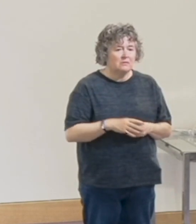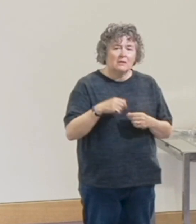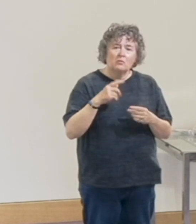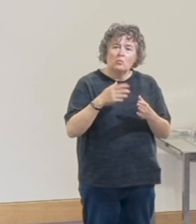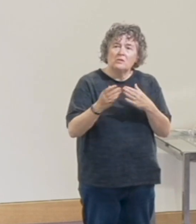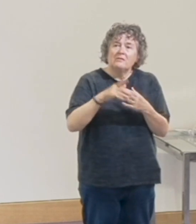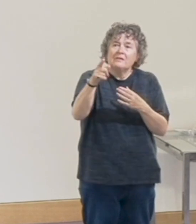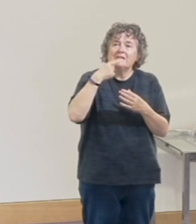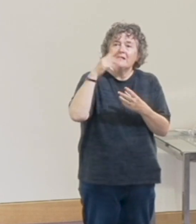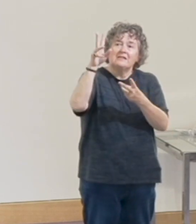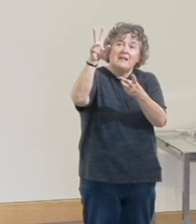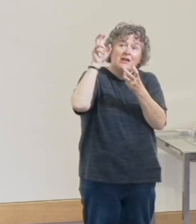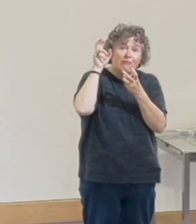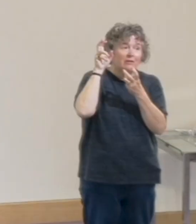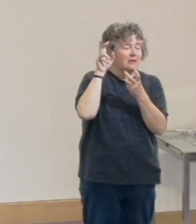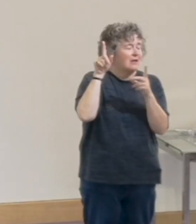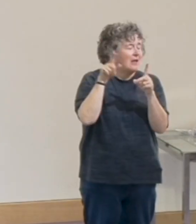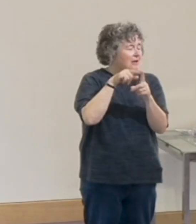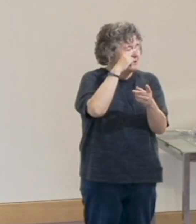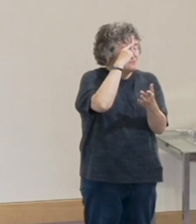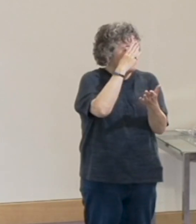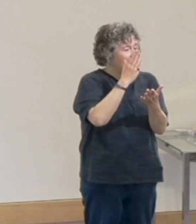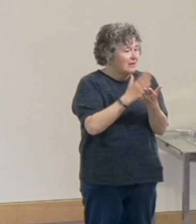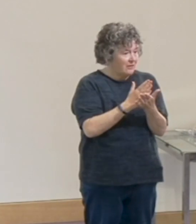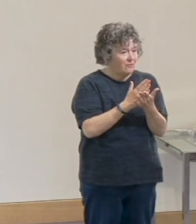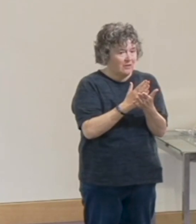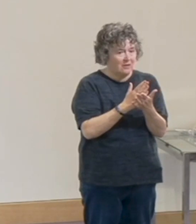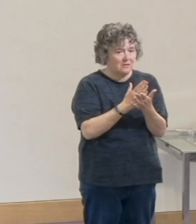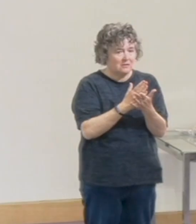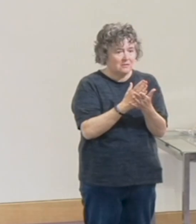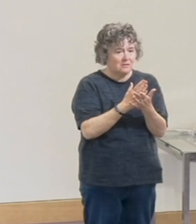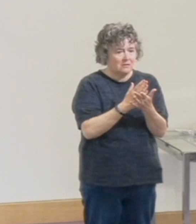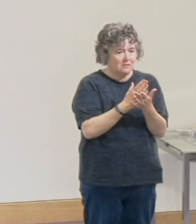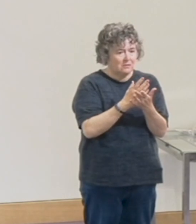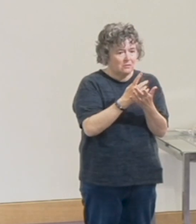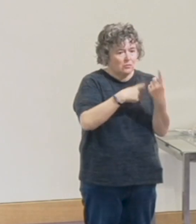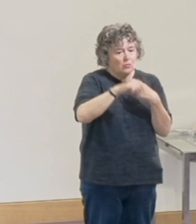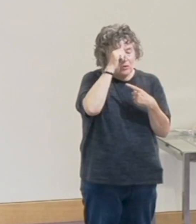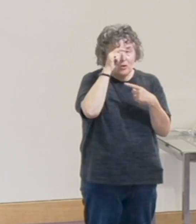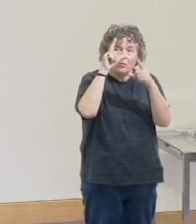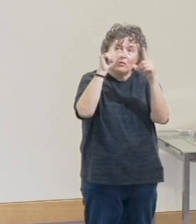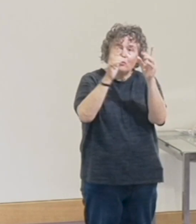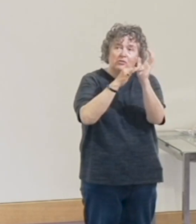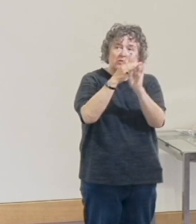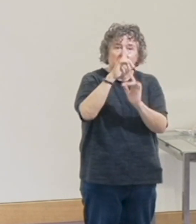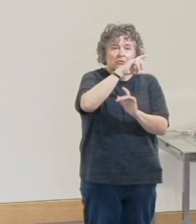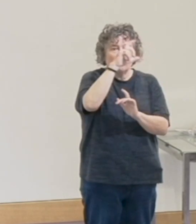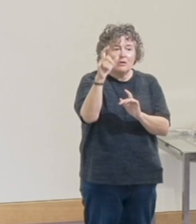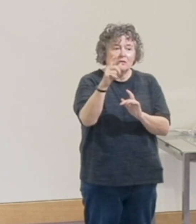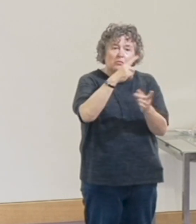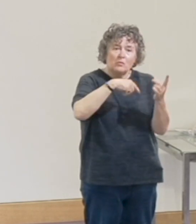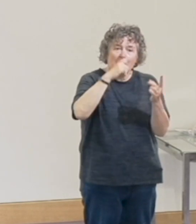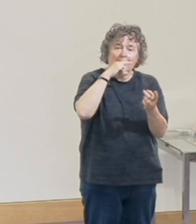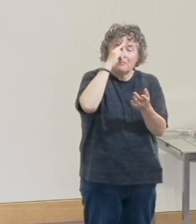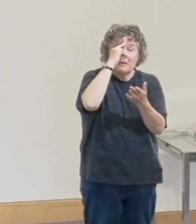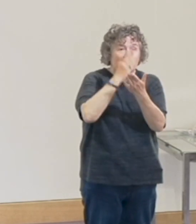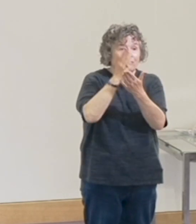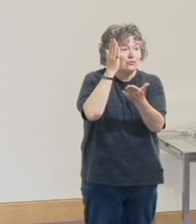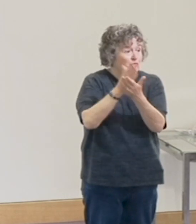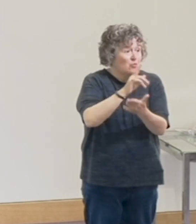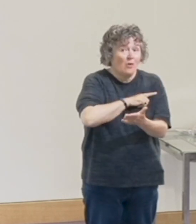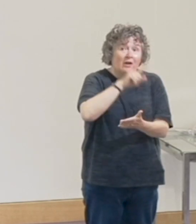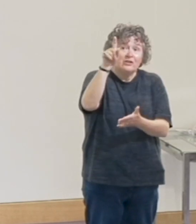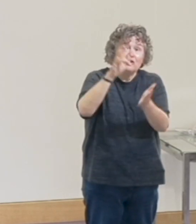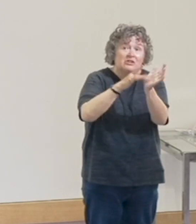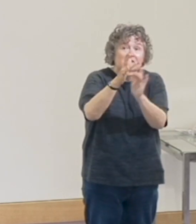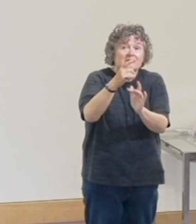says and believing it. For those of us who know the Lord Jesus Christ, then we can believe that it's true because Jesus said